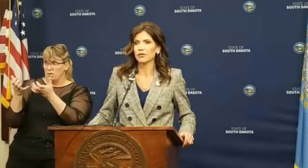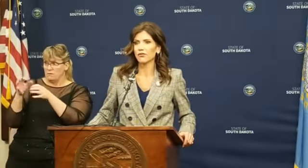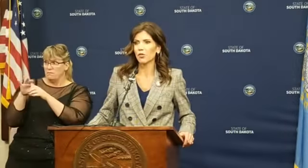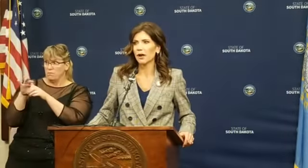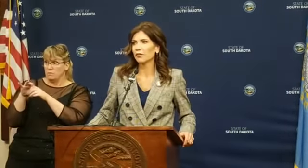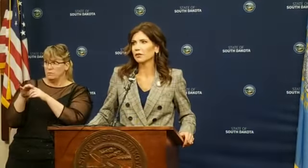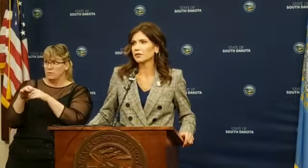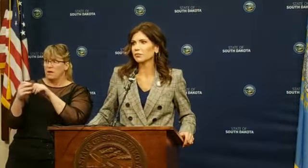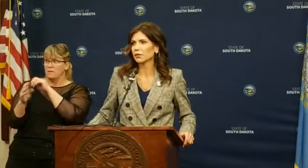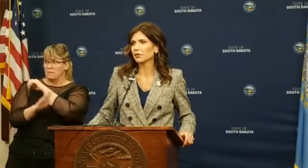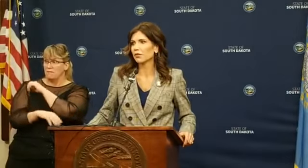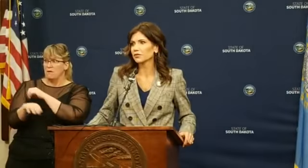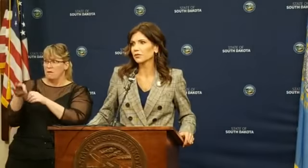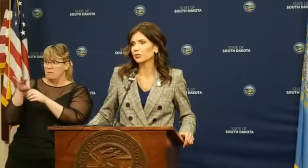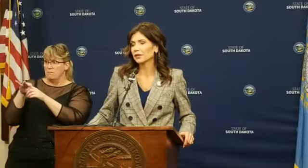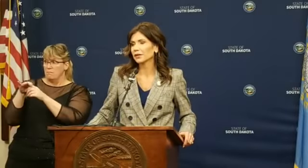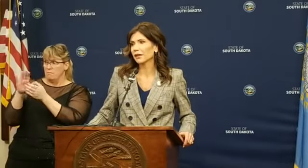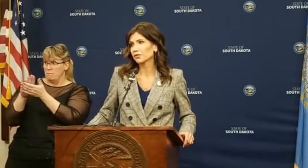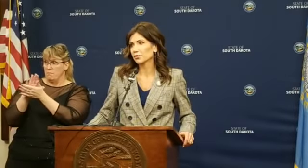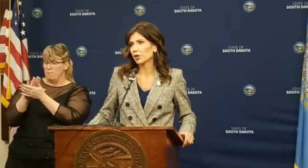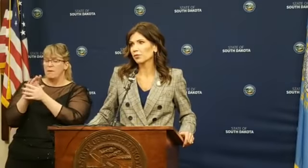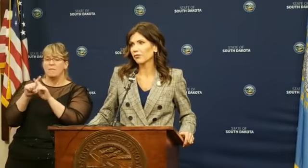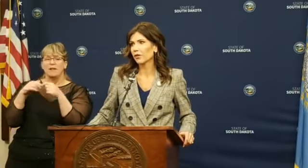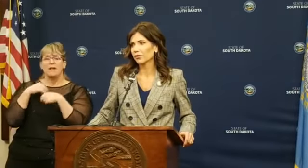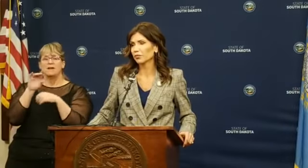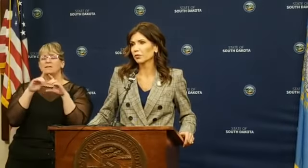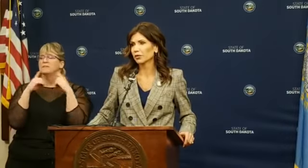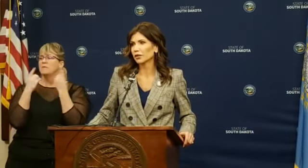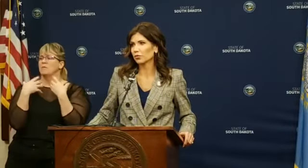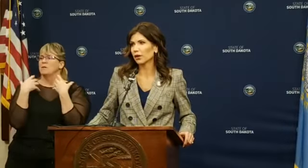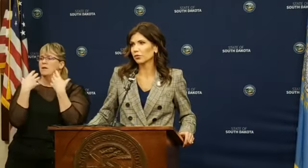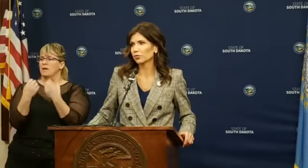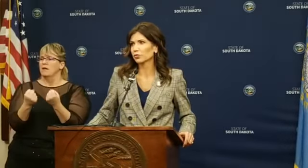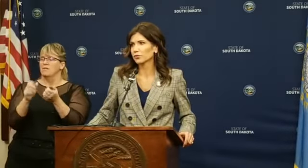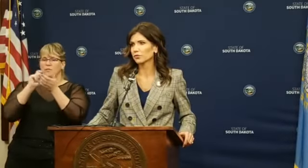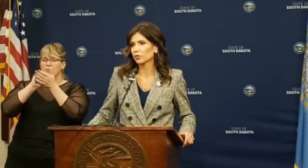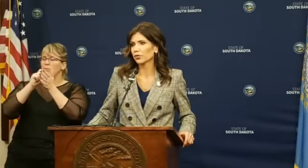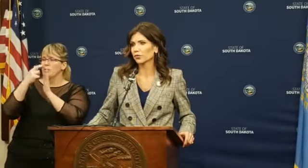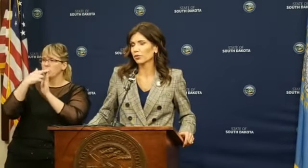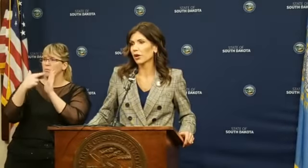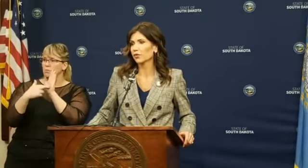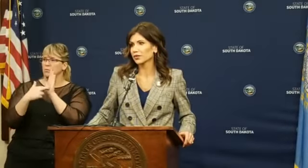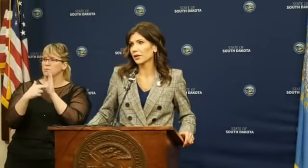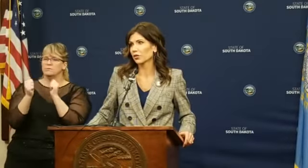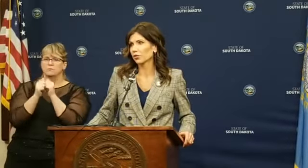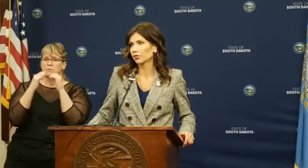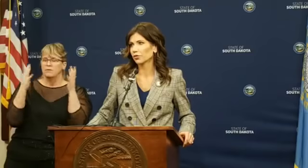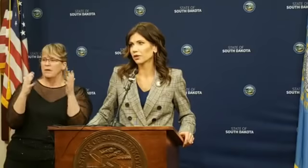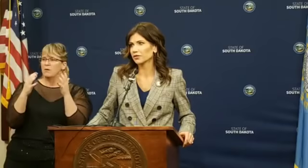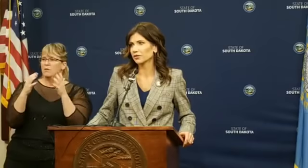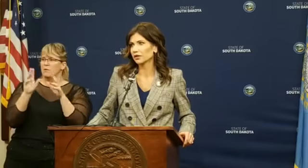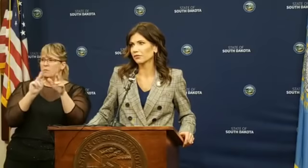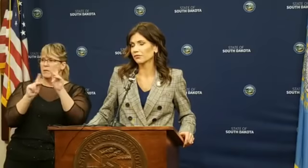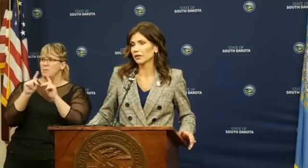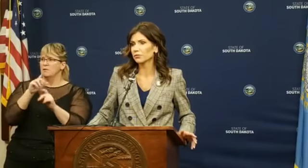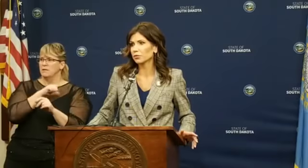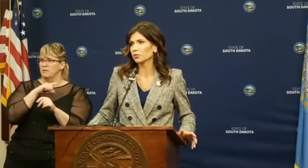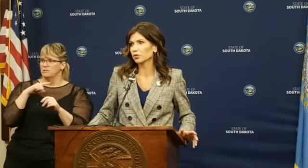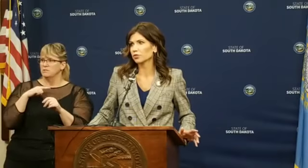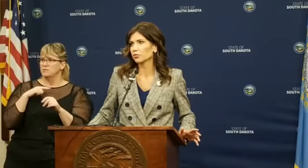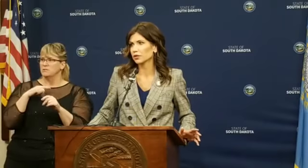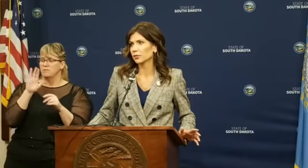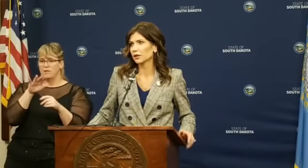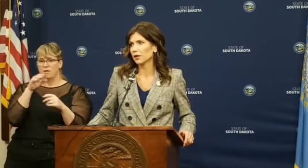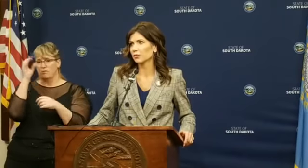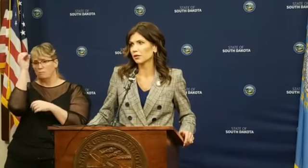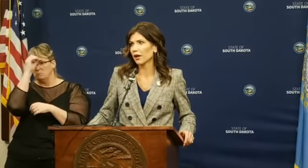on the fall ballot. But it also gave the Department of Health the ability to write the rules without the stakeholder and legislative input,